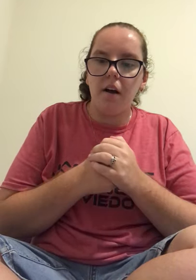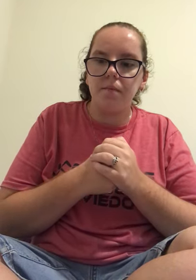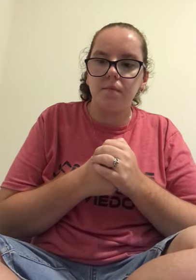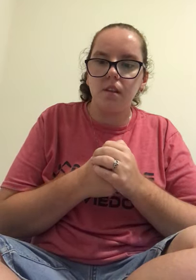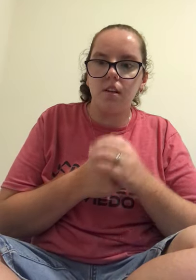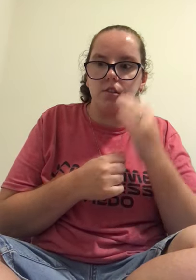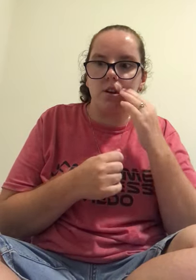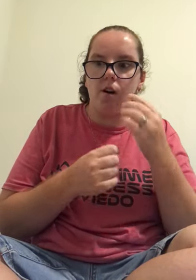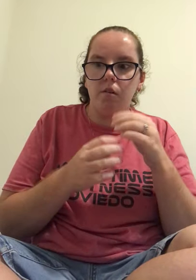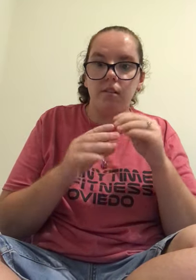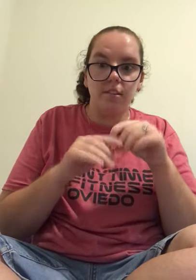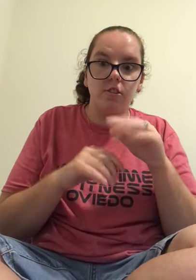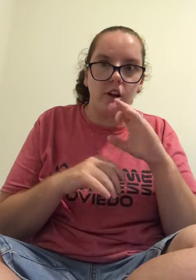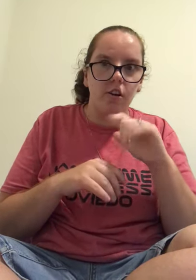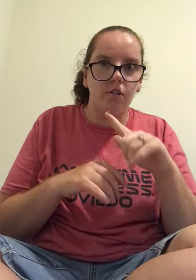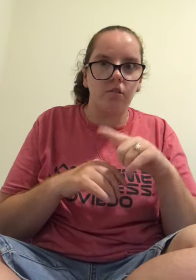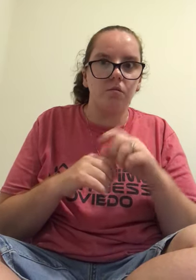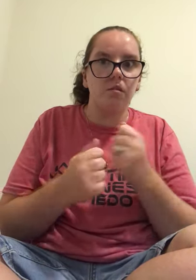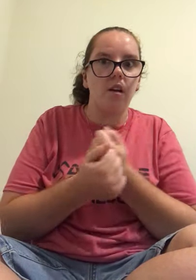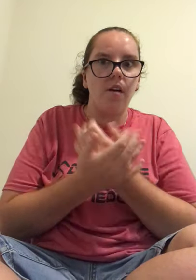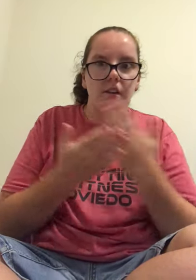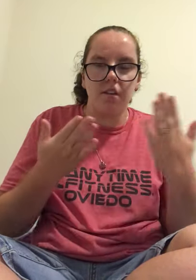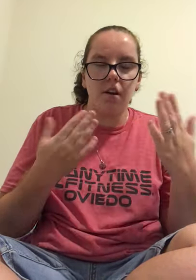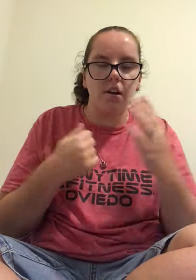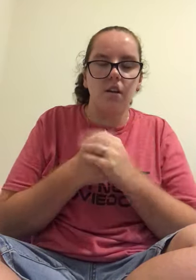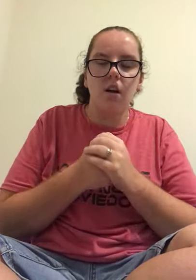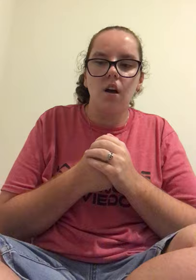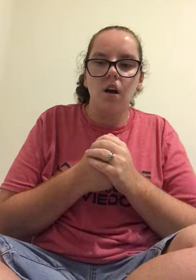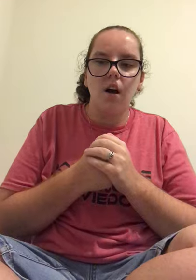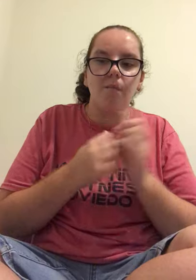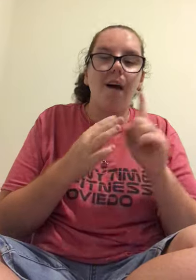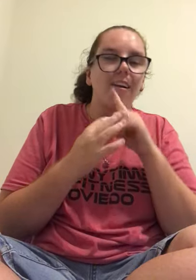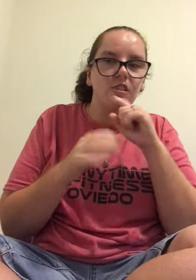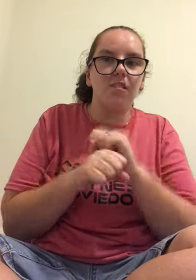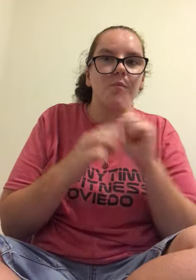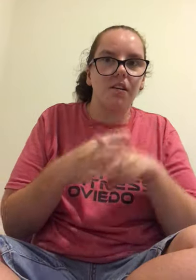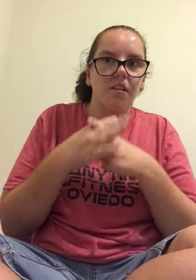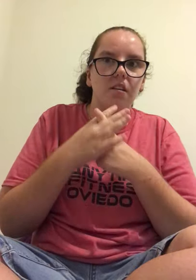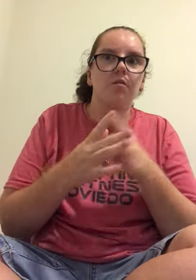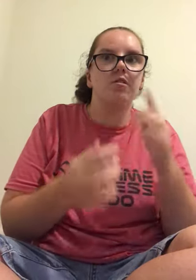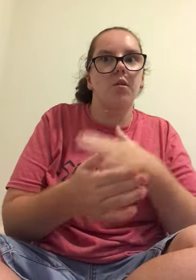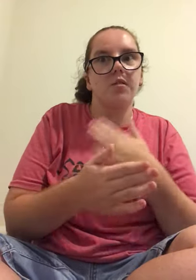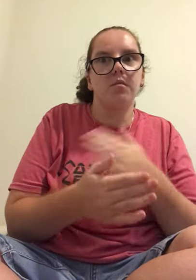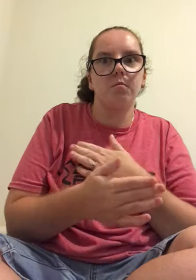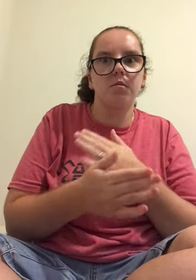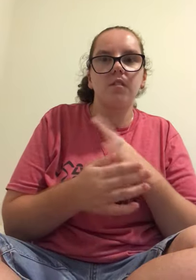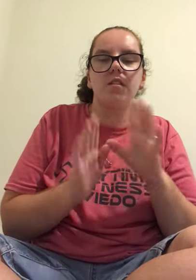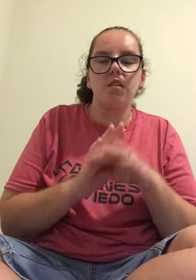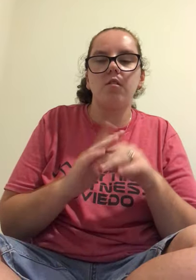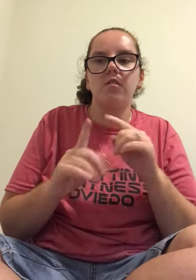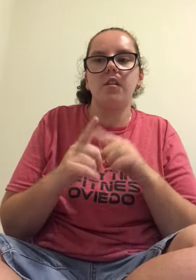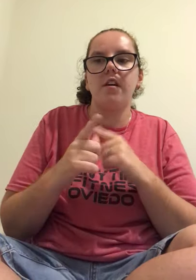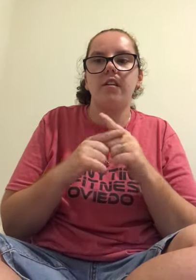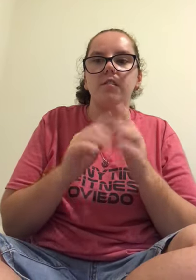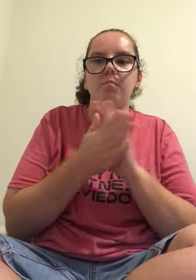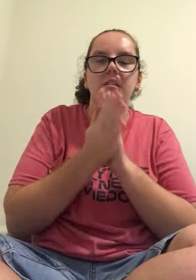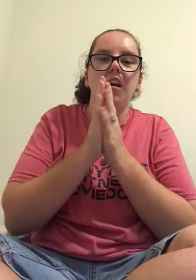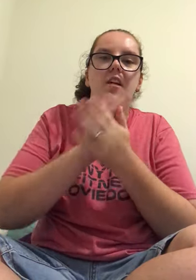as you know in this channel knows everything I'm actually beginning with only music videos and then it became